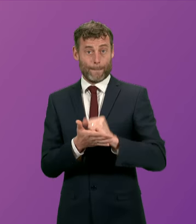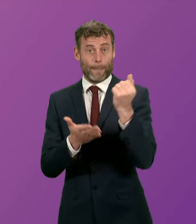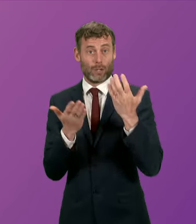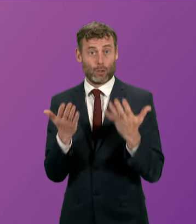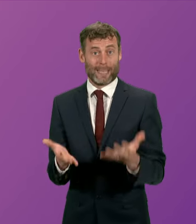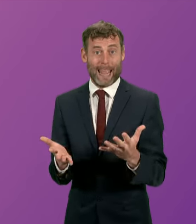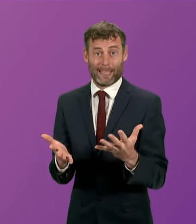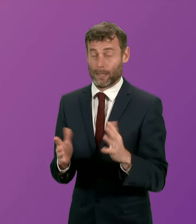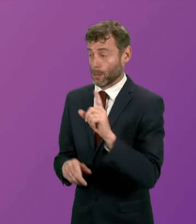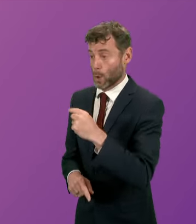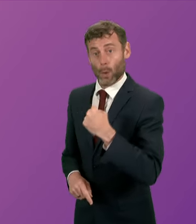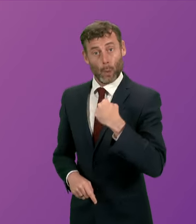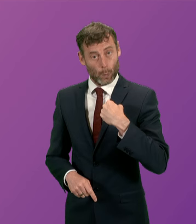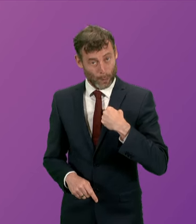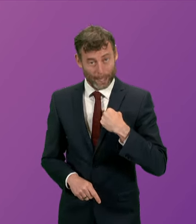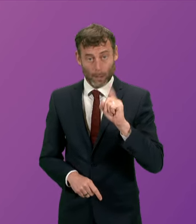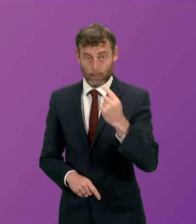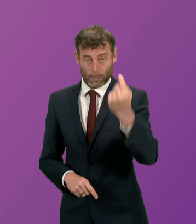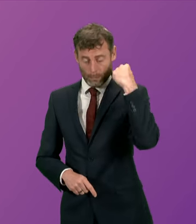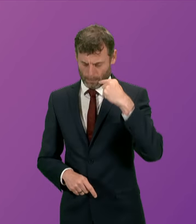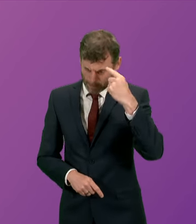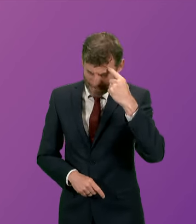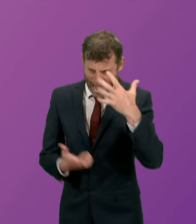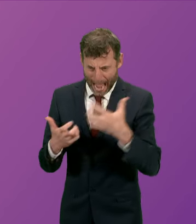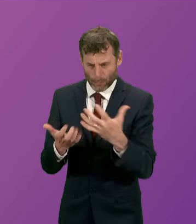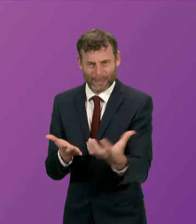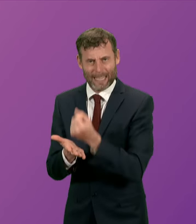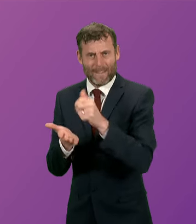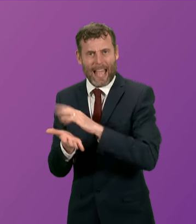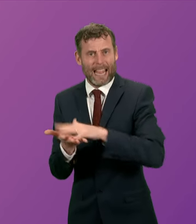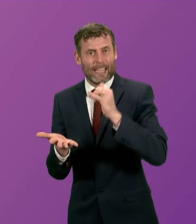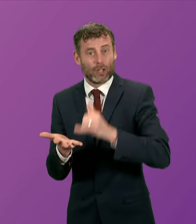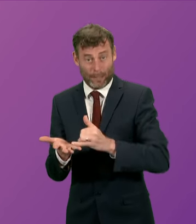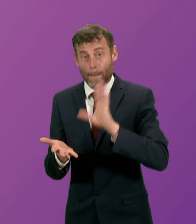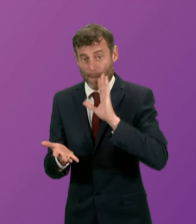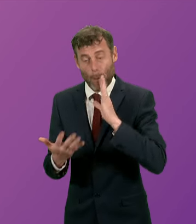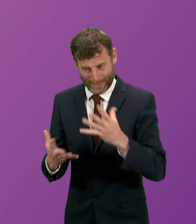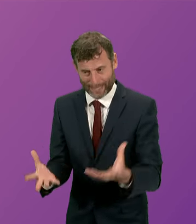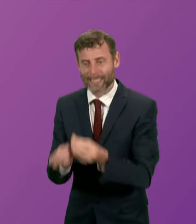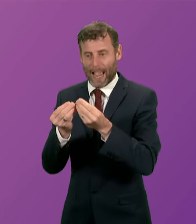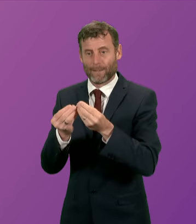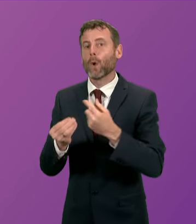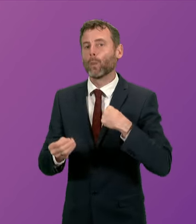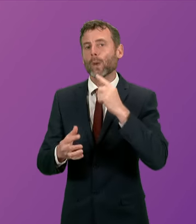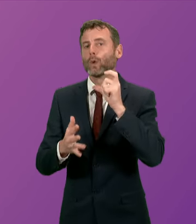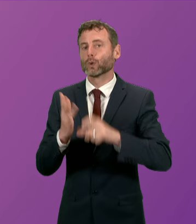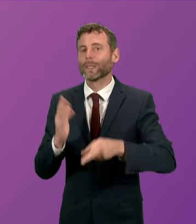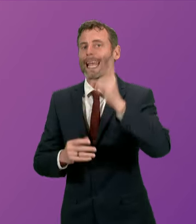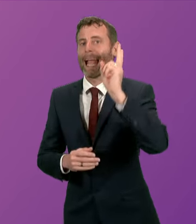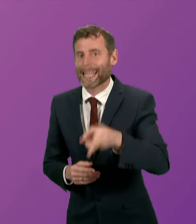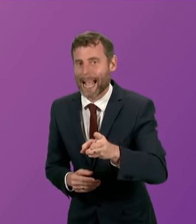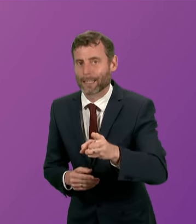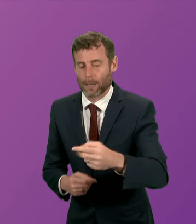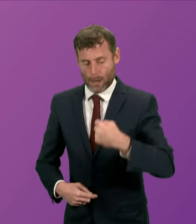response, we saved the NHS before and the next Labour government will do so again with Labour. It will always be